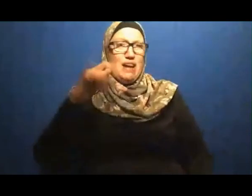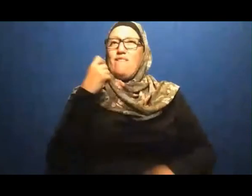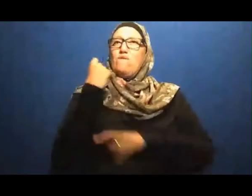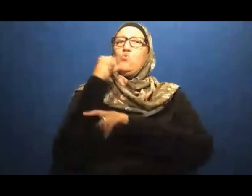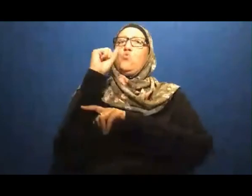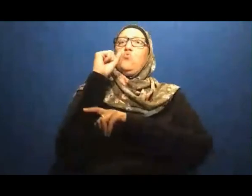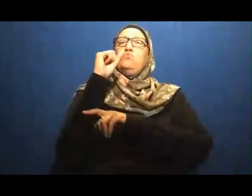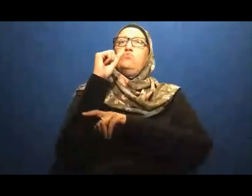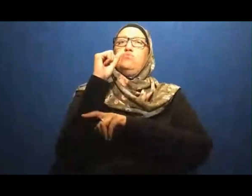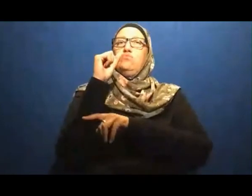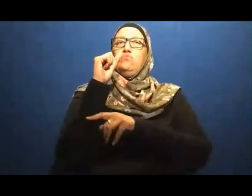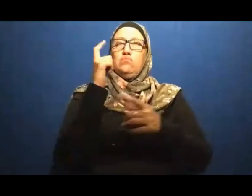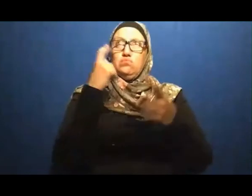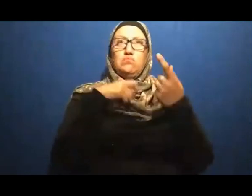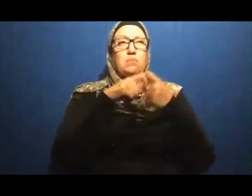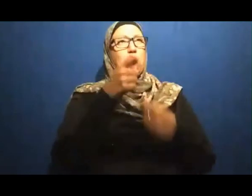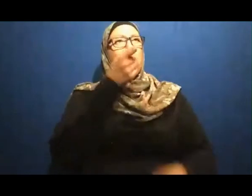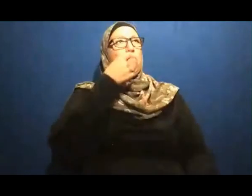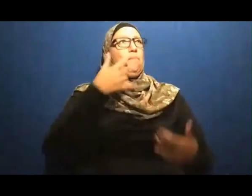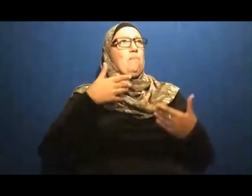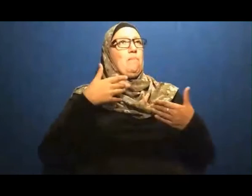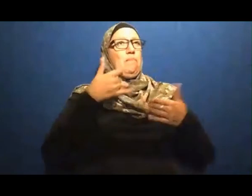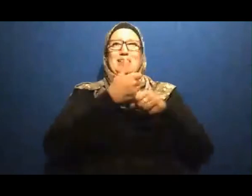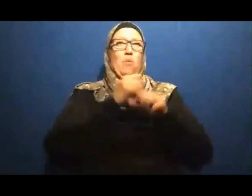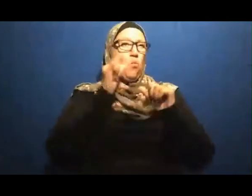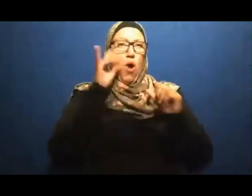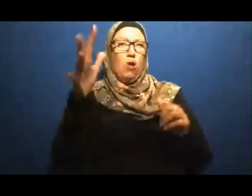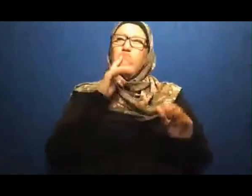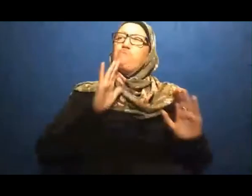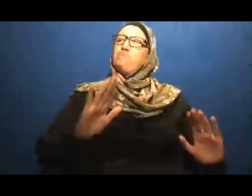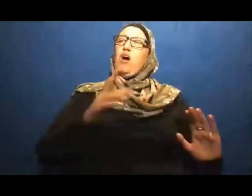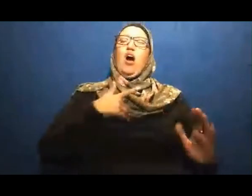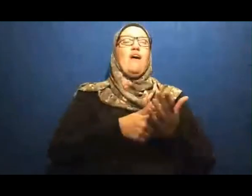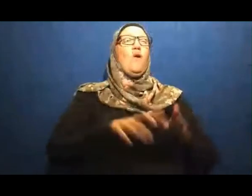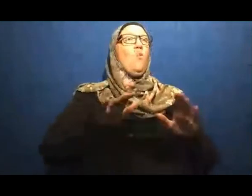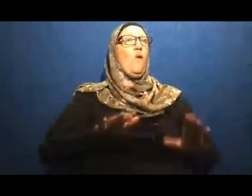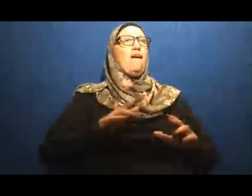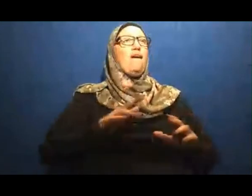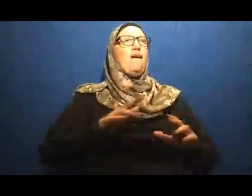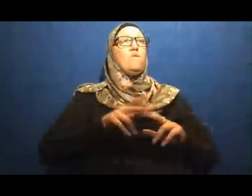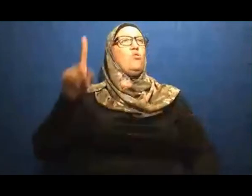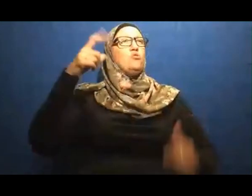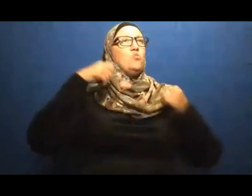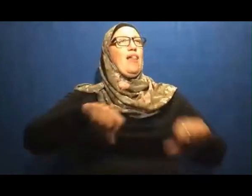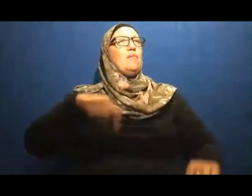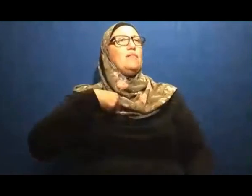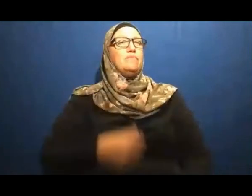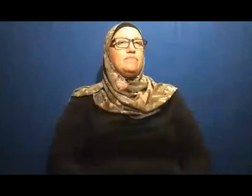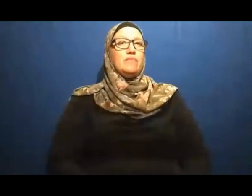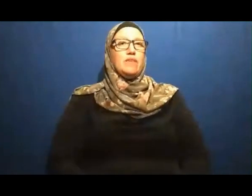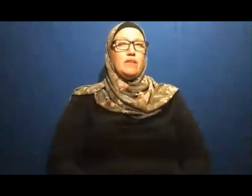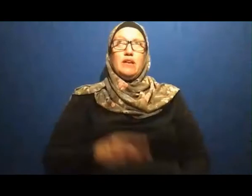For God To heal me His illness Ailment Prolonged Until he Was